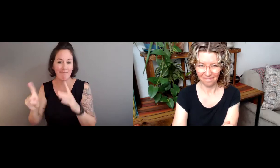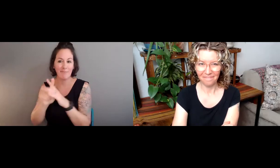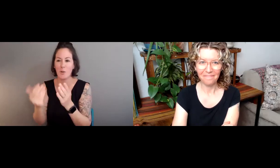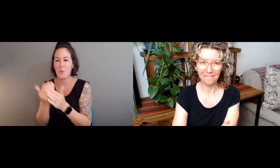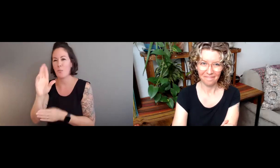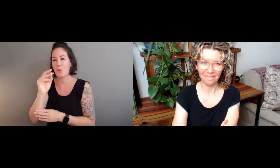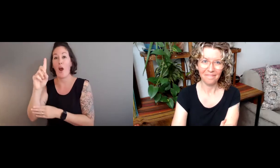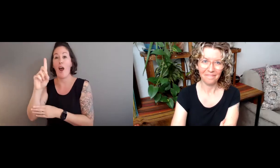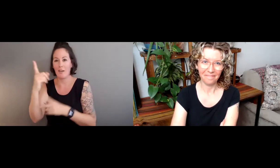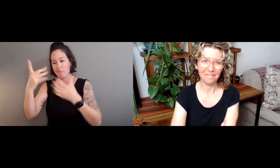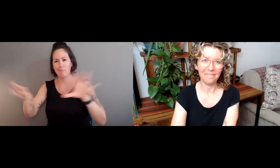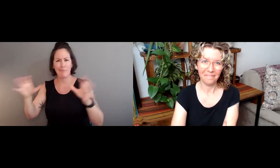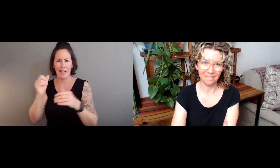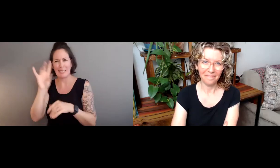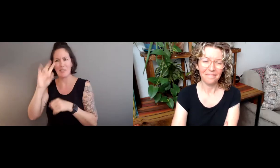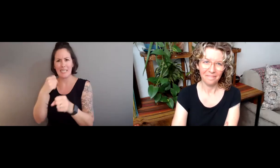science.